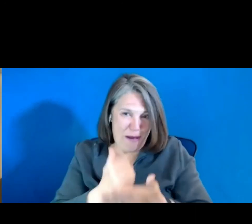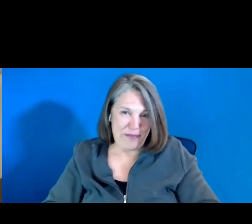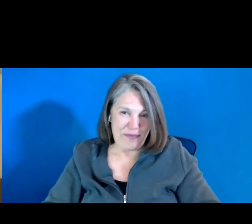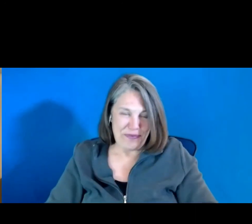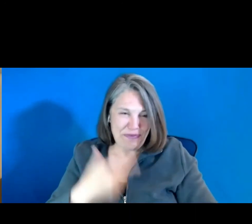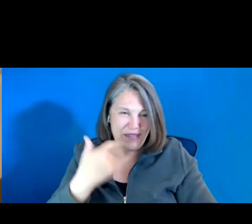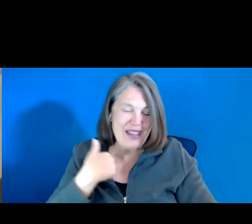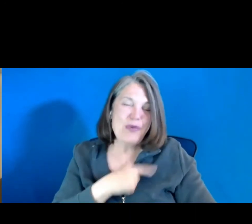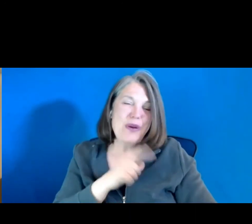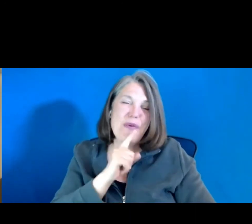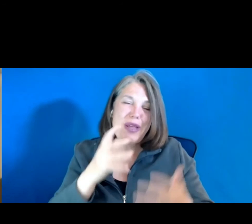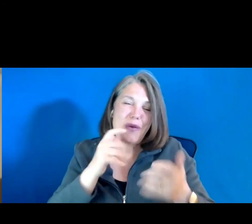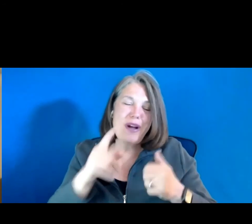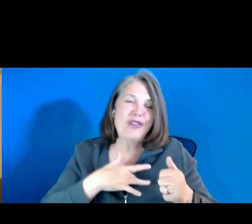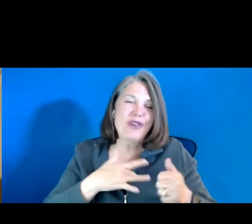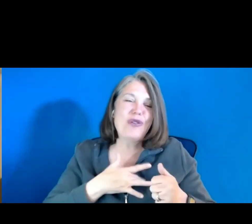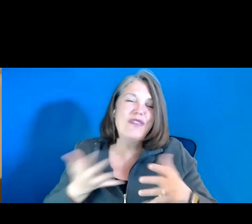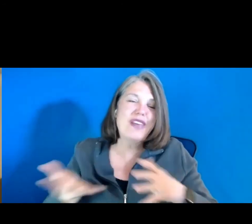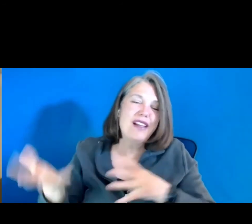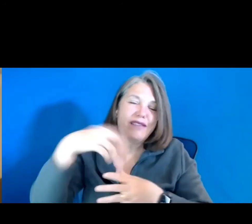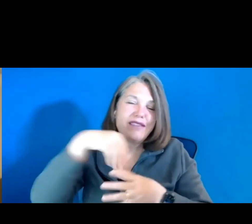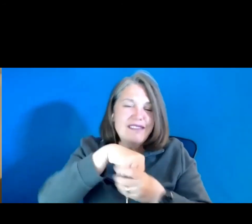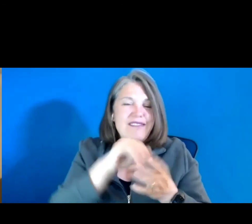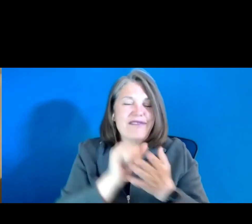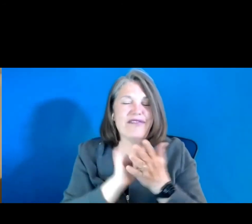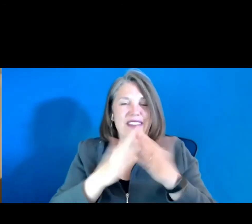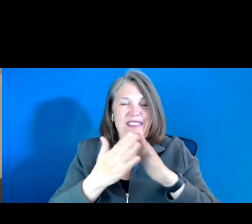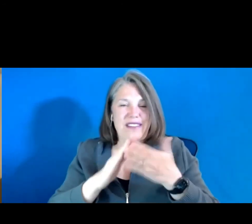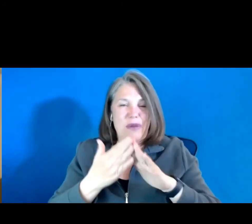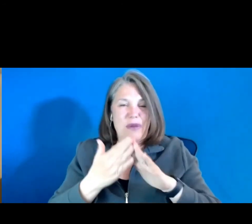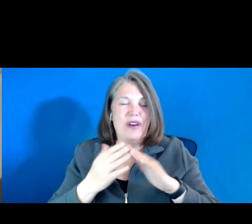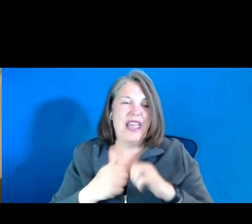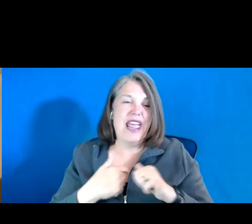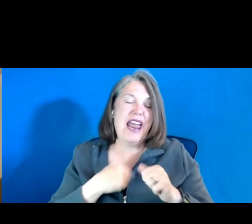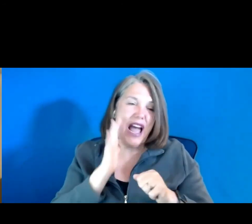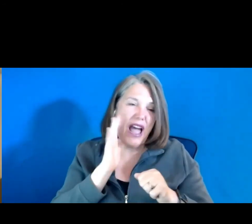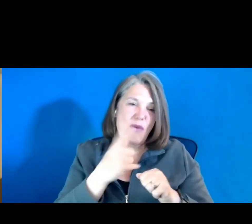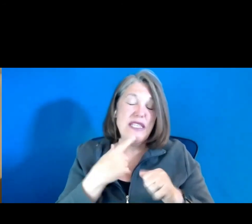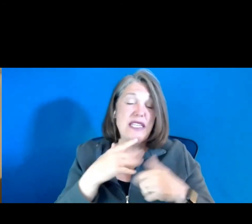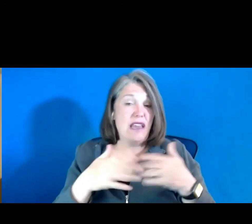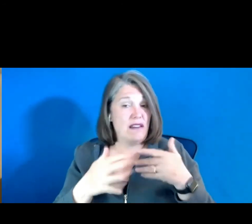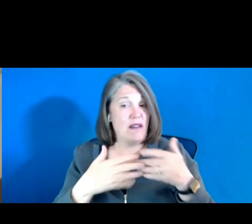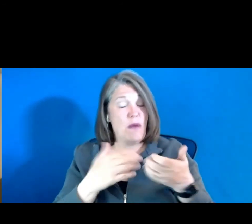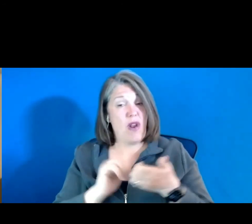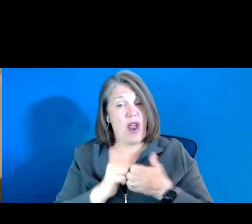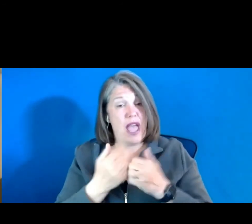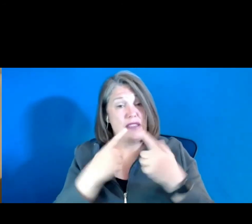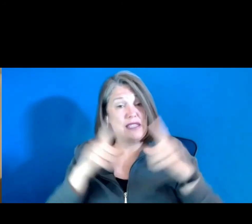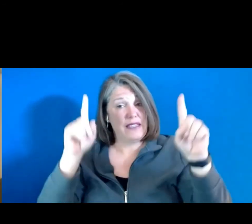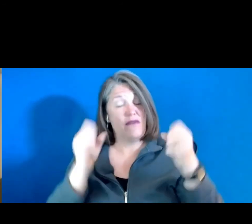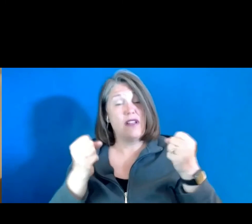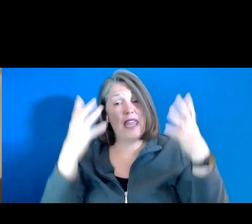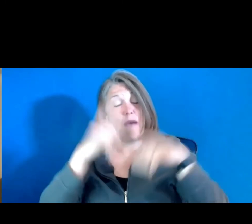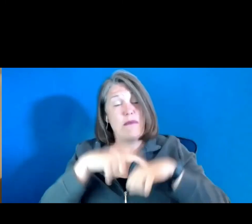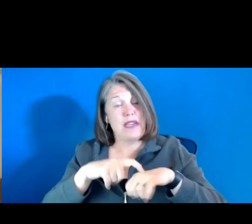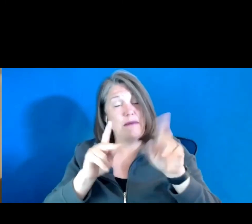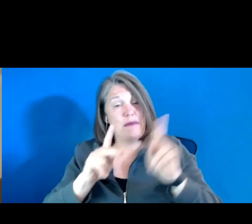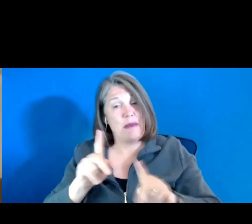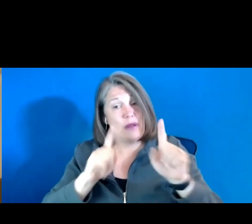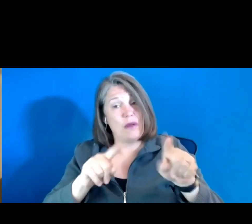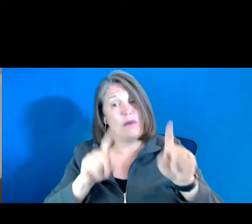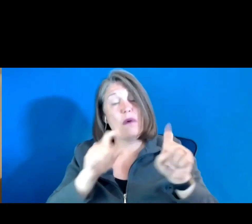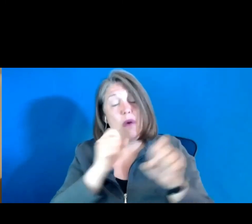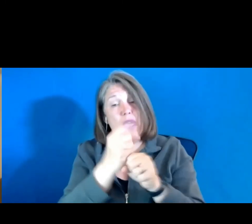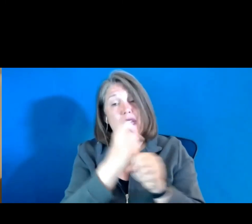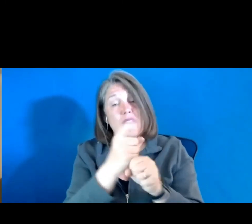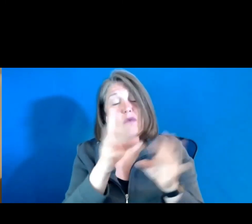we really want you to feel part of the community, and I will say no matter how successful, and how many times people go to an annual meeting,